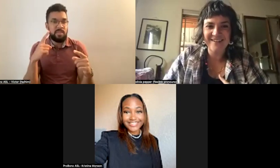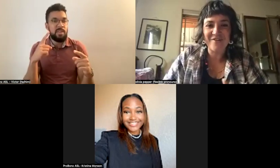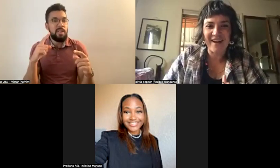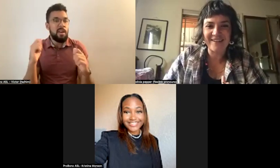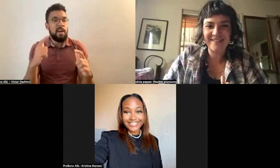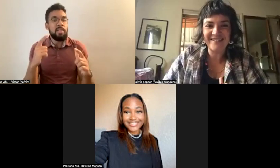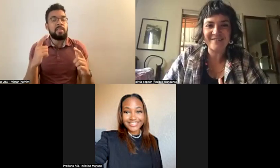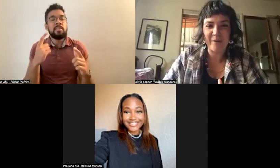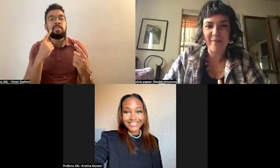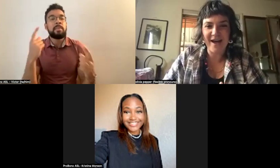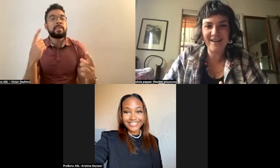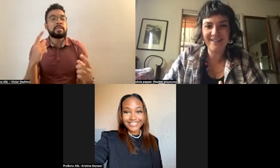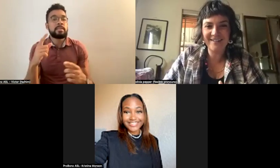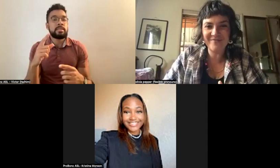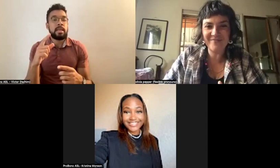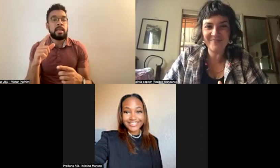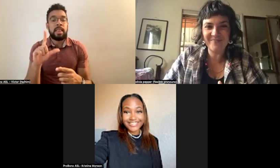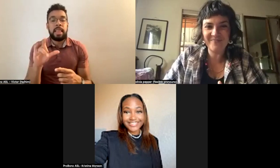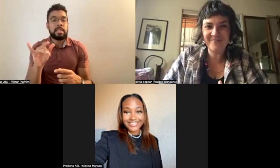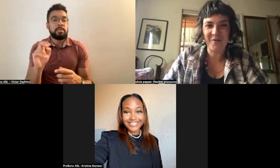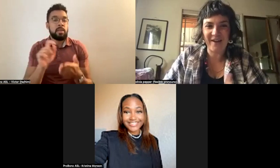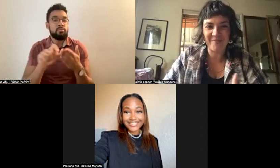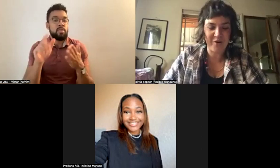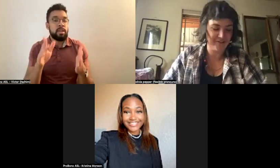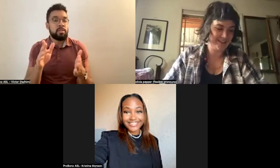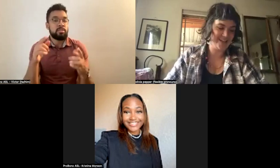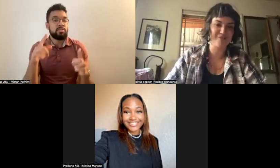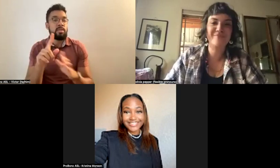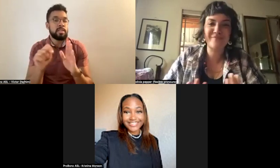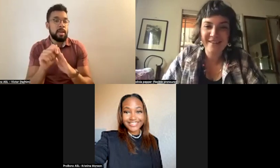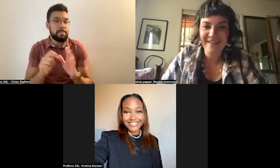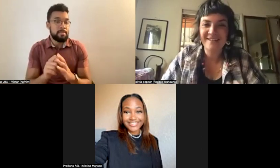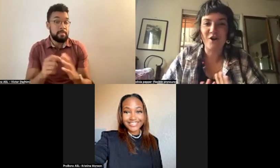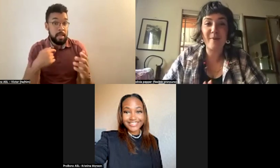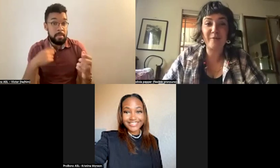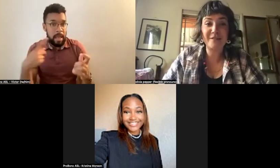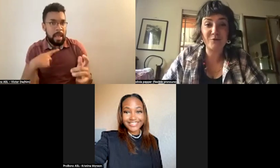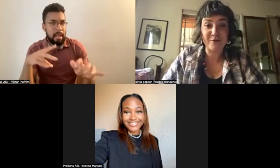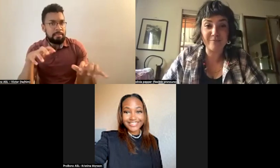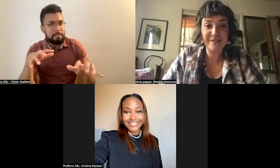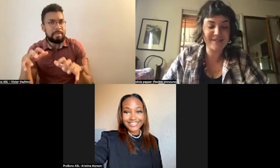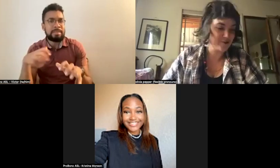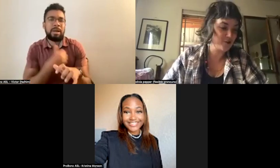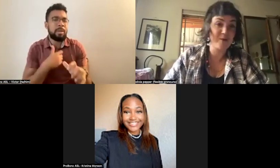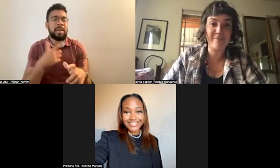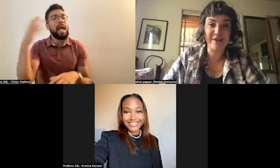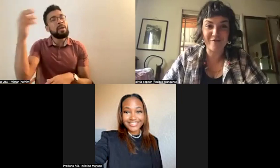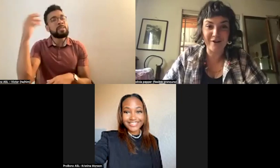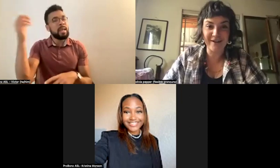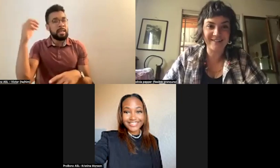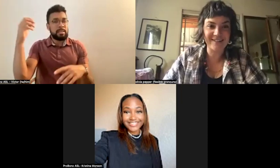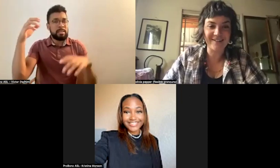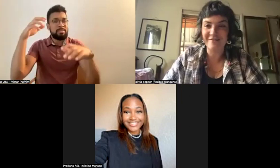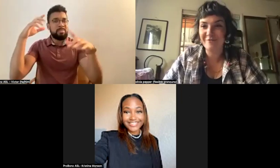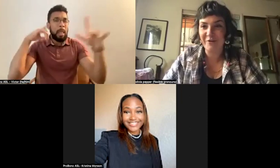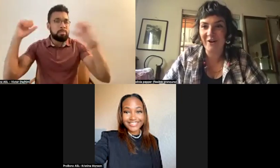Okay, am I back? Okay, perfect, thank you. Sorry about the storms sweeping over